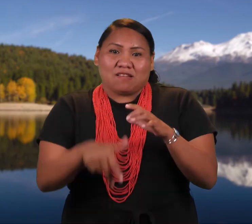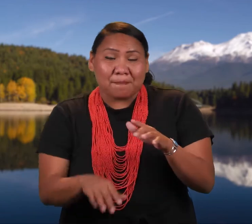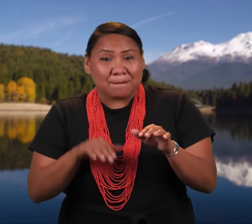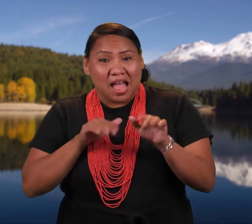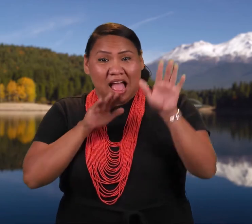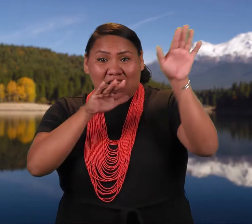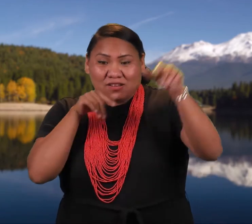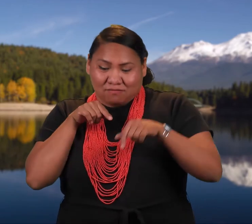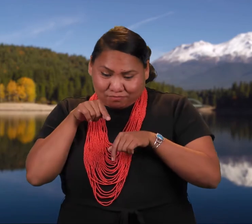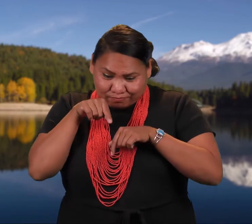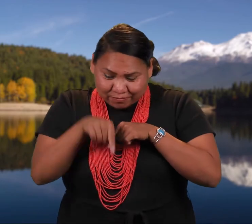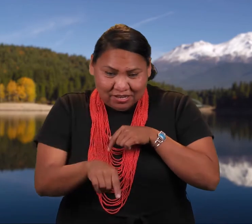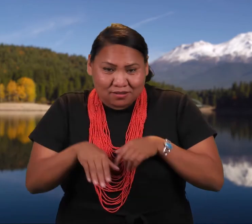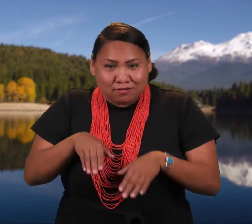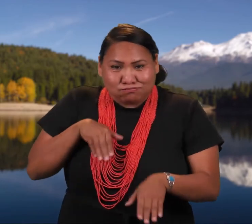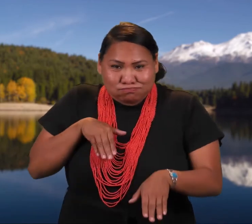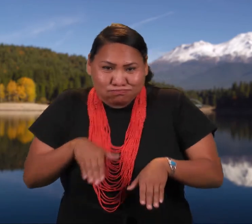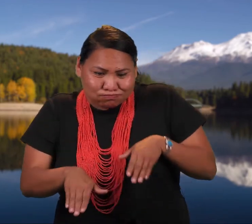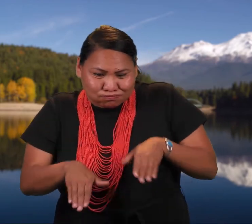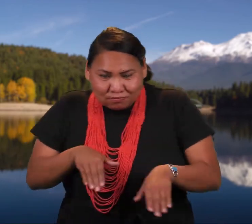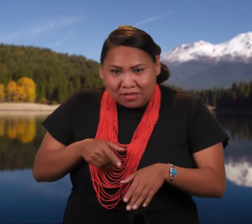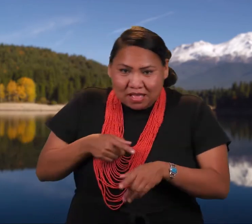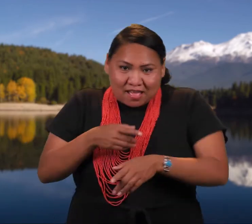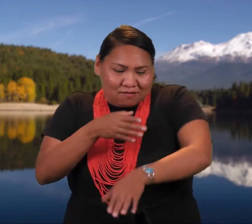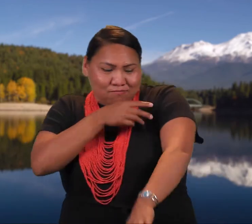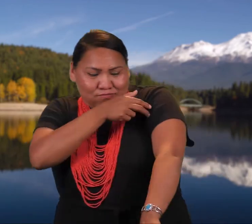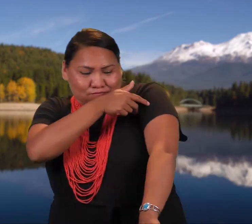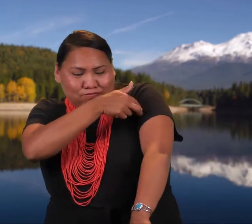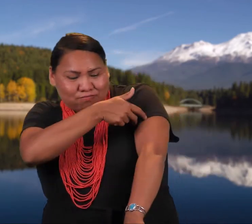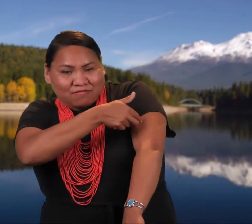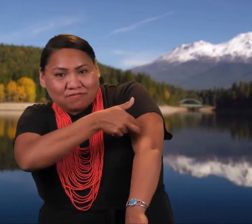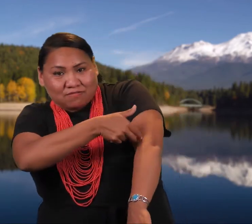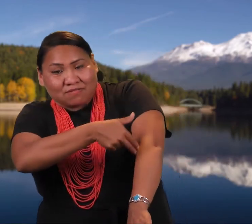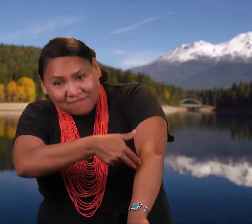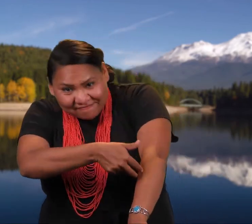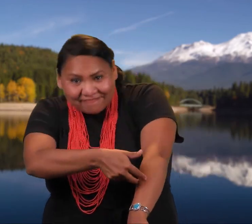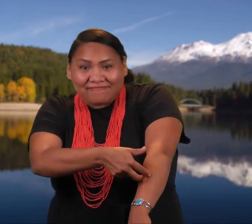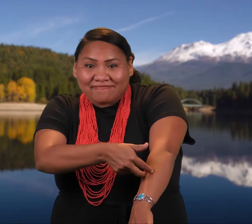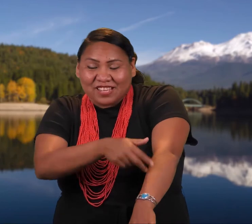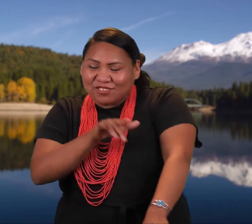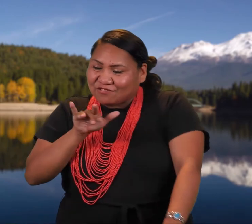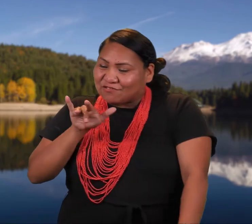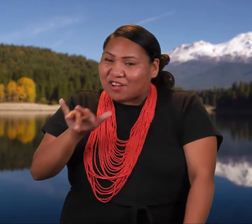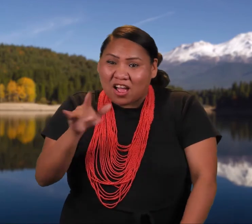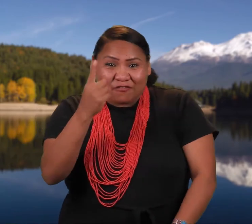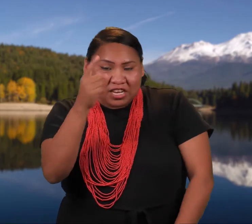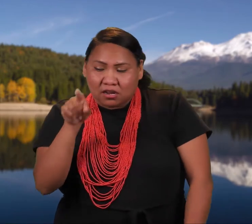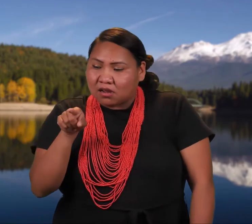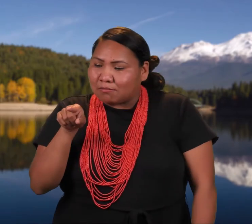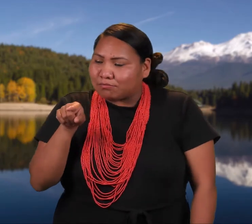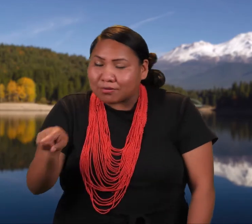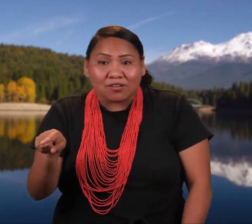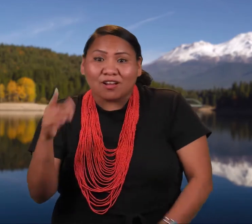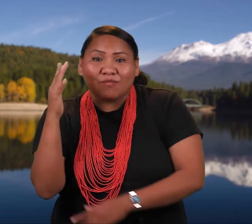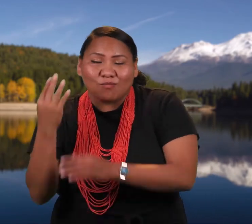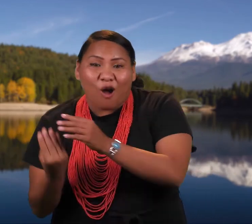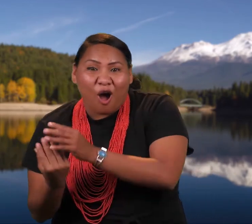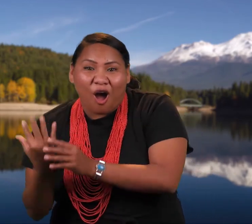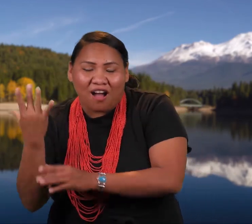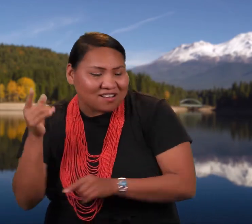When he was about halfway to the valley below, he began to put his finger to the ground here and there,